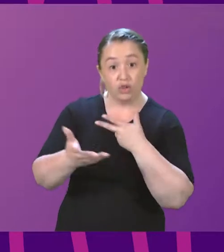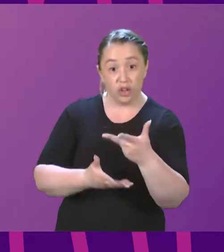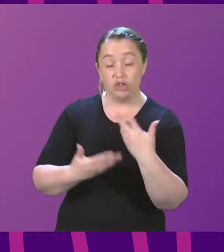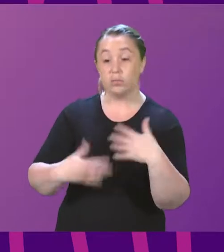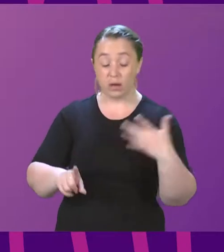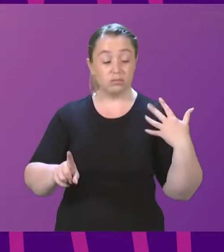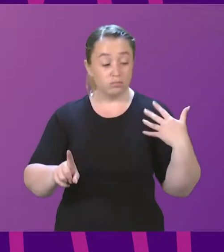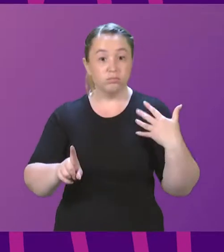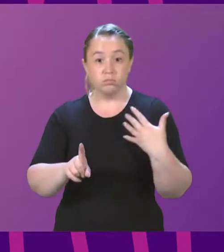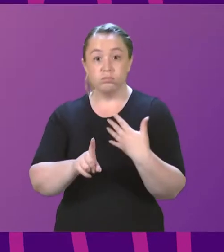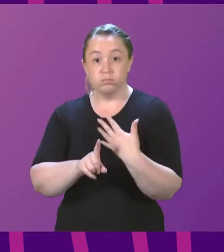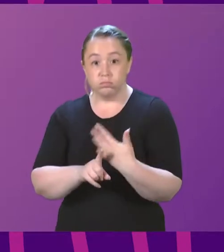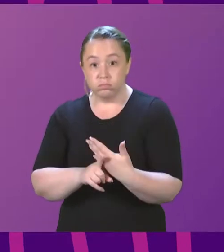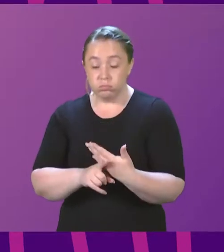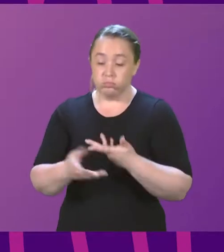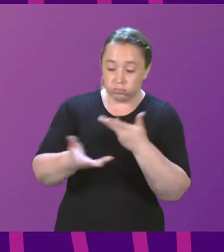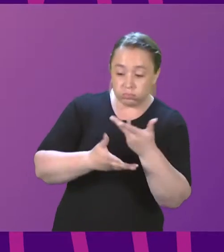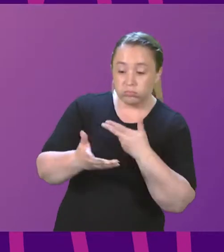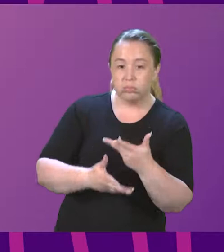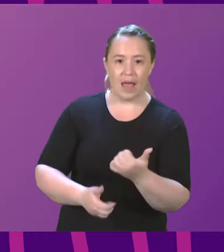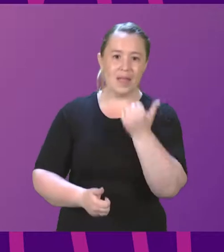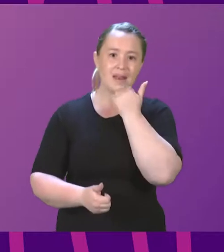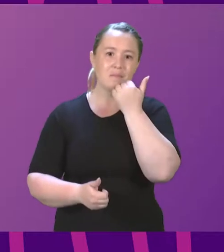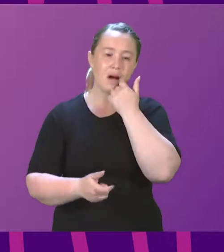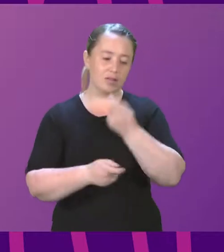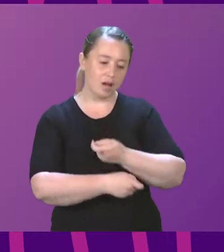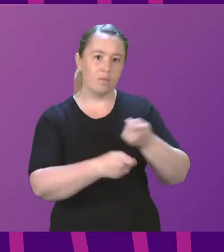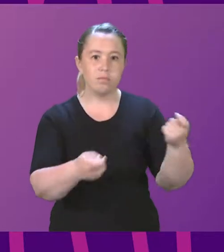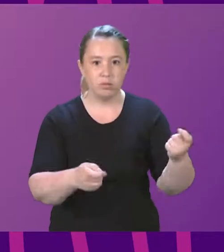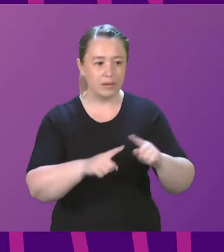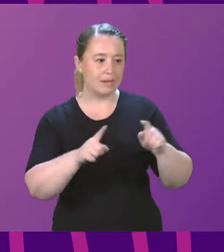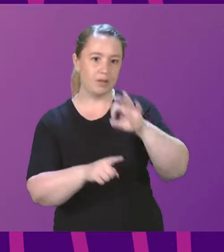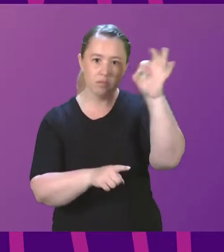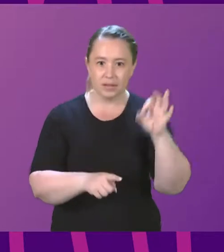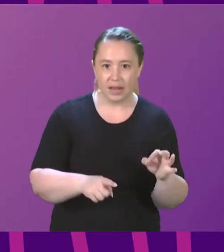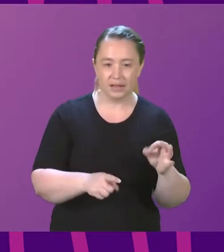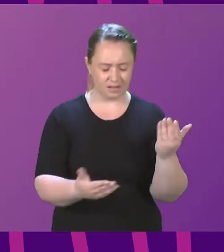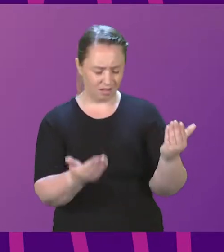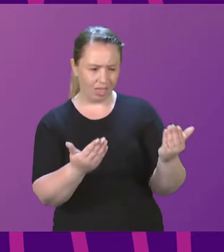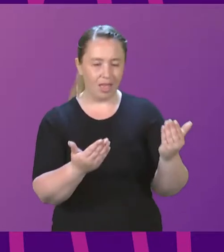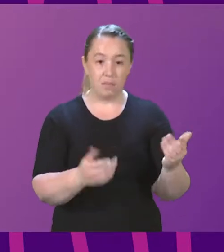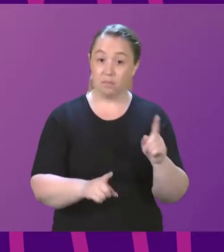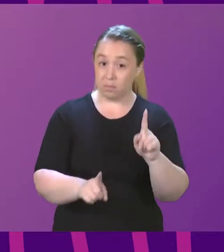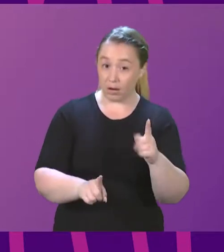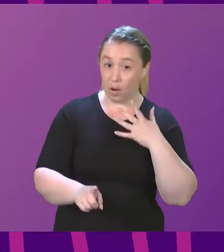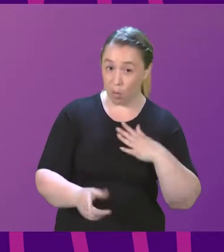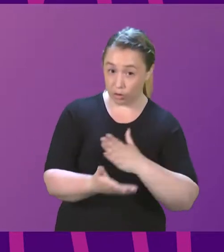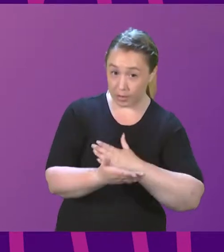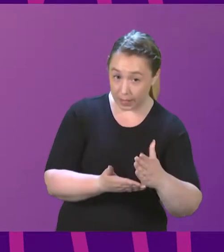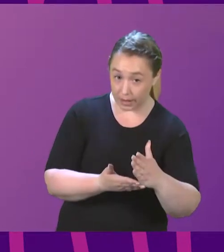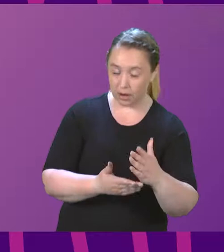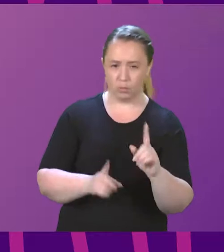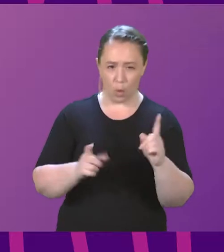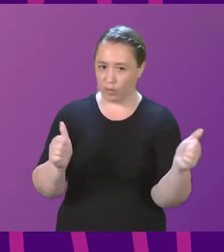time. And I know there are a number of sets of figures that are bandied about, different percentage rates. So I just want to be very clear on what has been agreed so